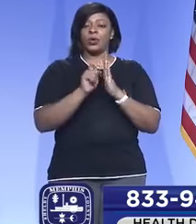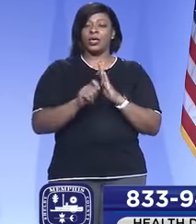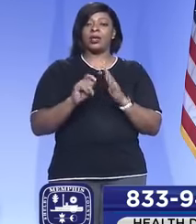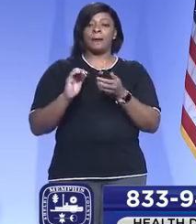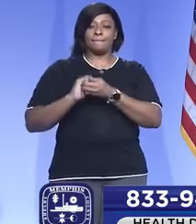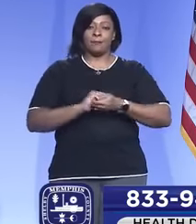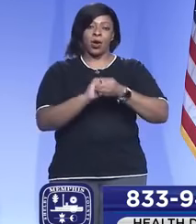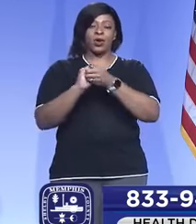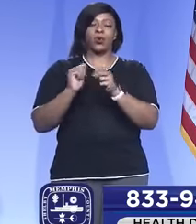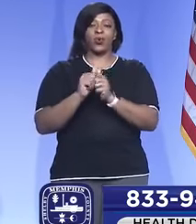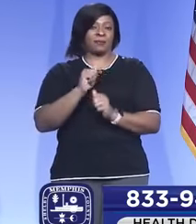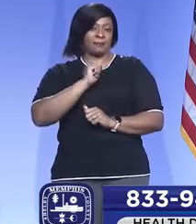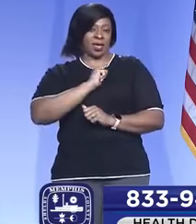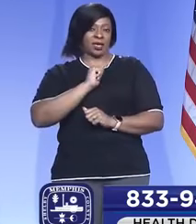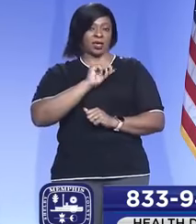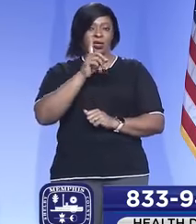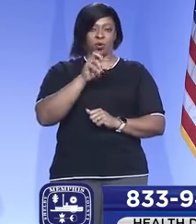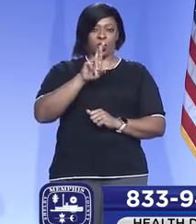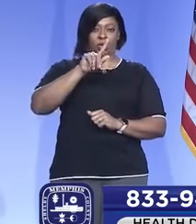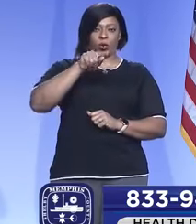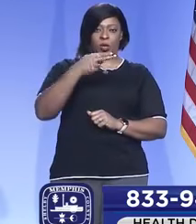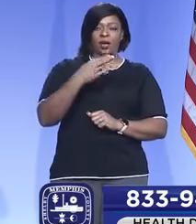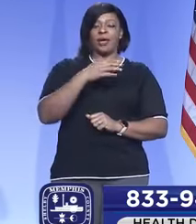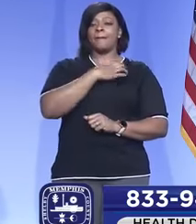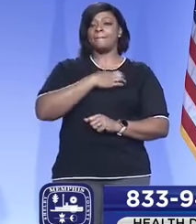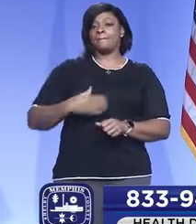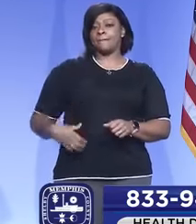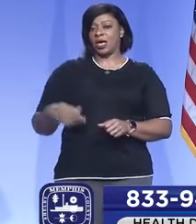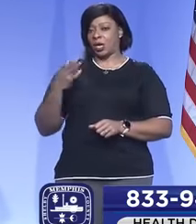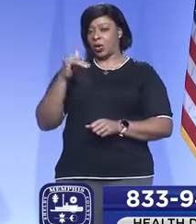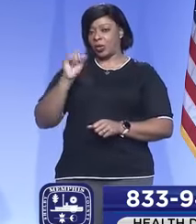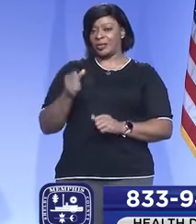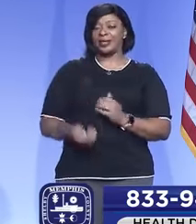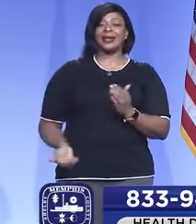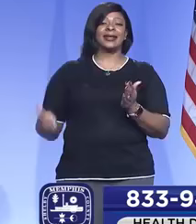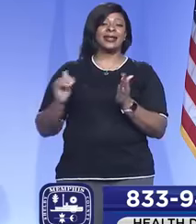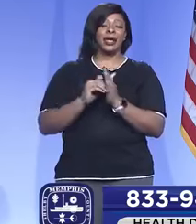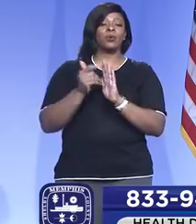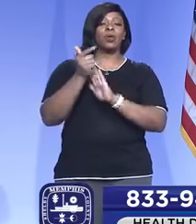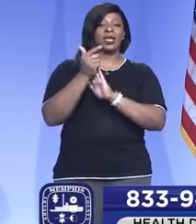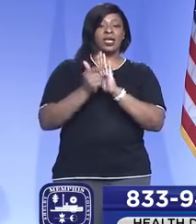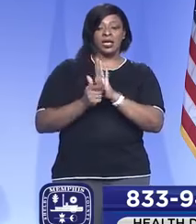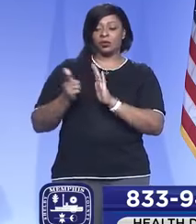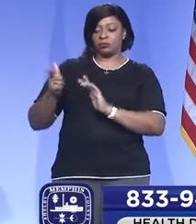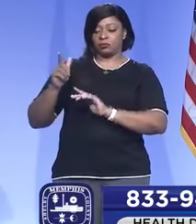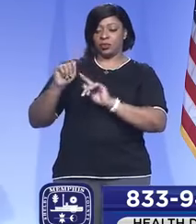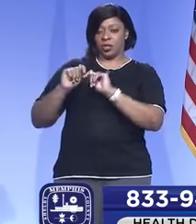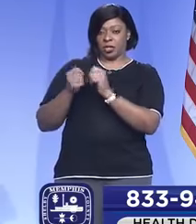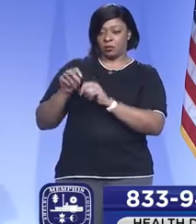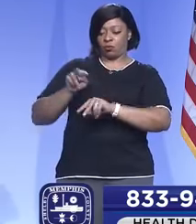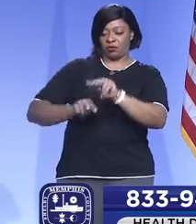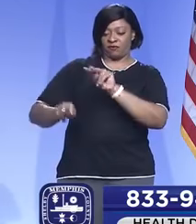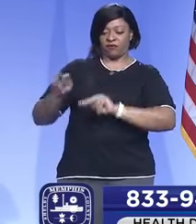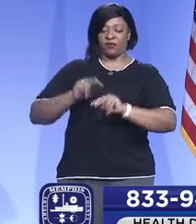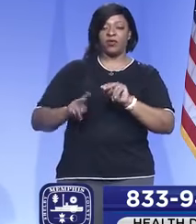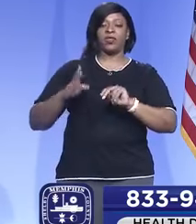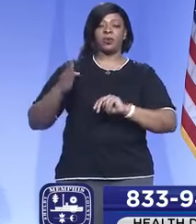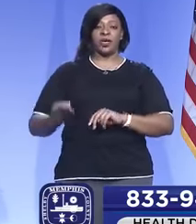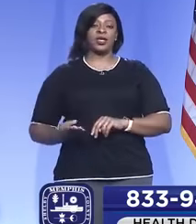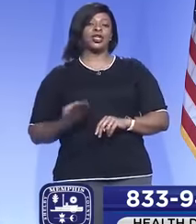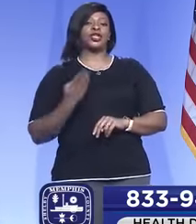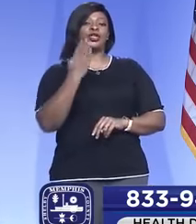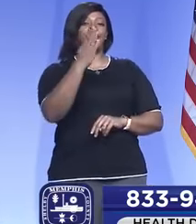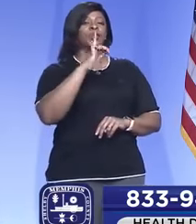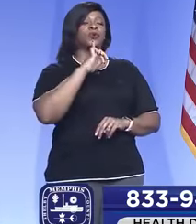partnership with myself, Dr. Randolph, and Mayor Harris, again, with a legal review. And then we issue the directive